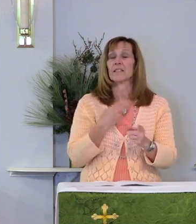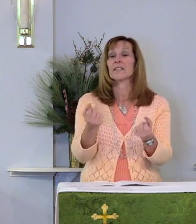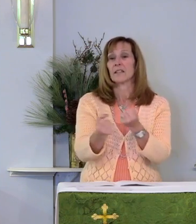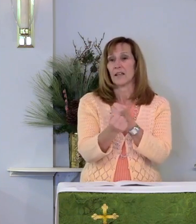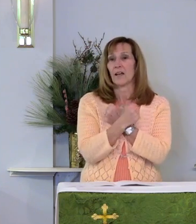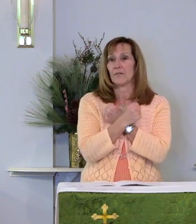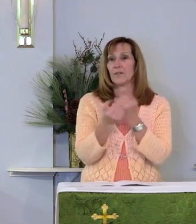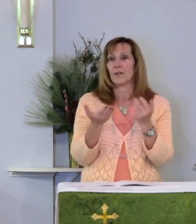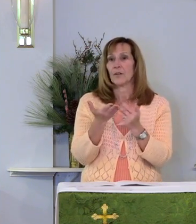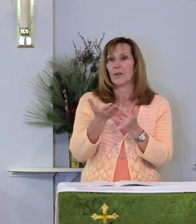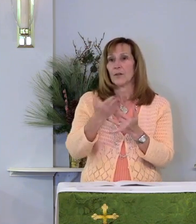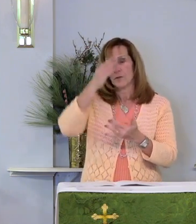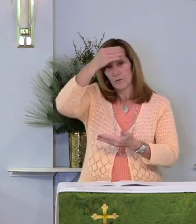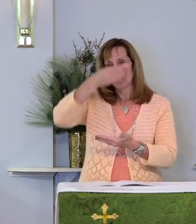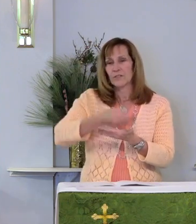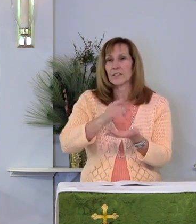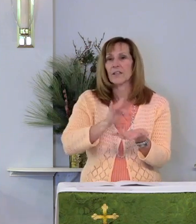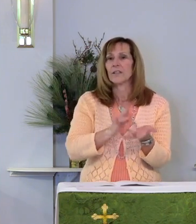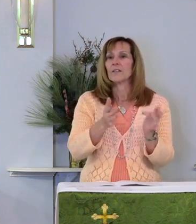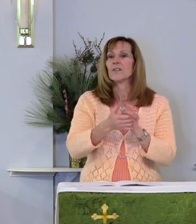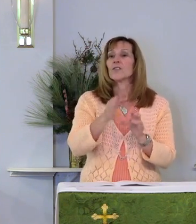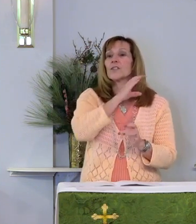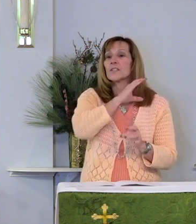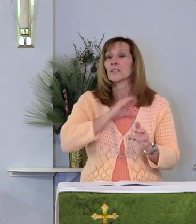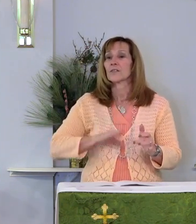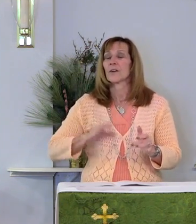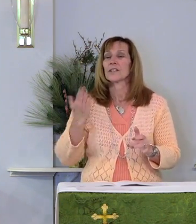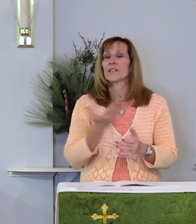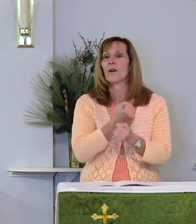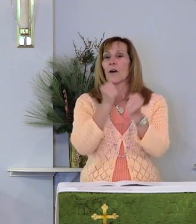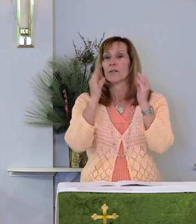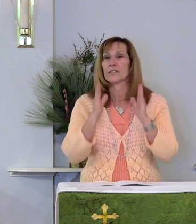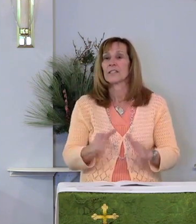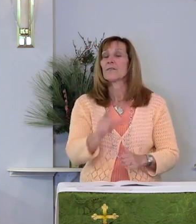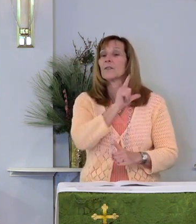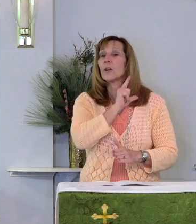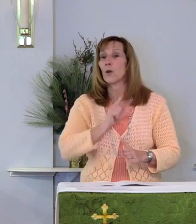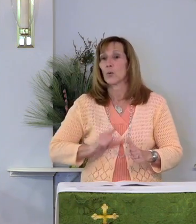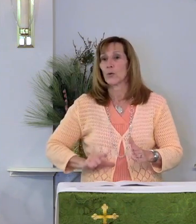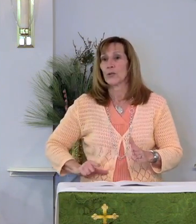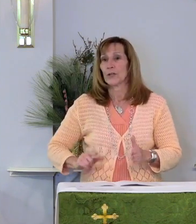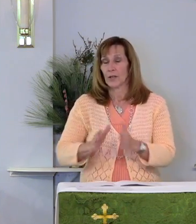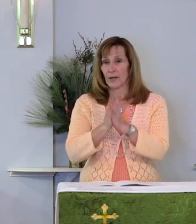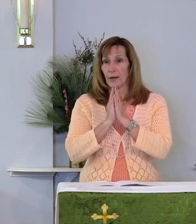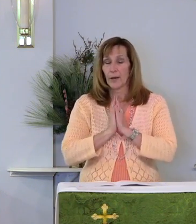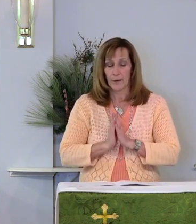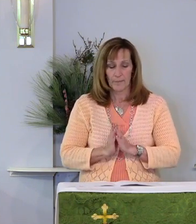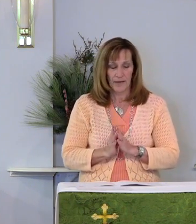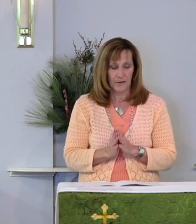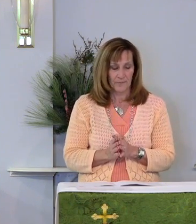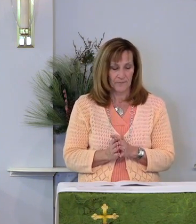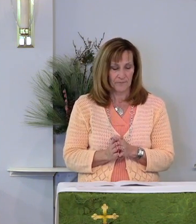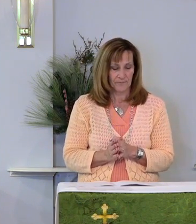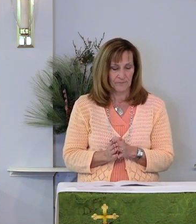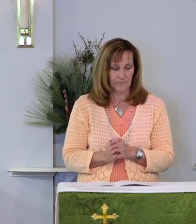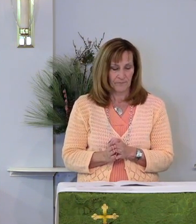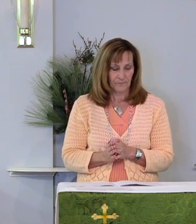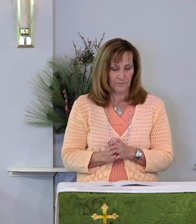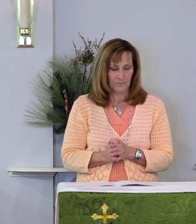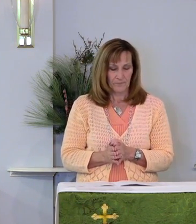through your Son, Jesus Christ, our Savior and Lord. Amen.